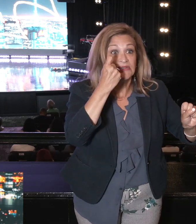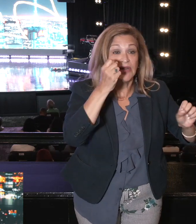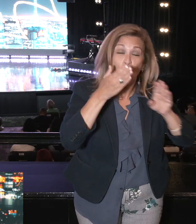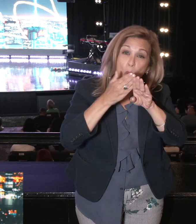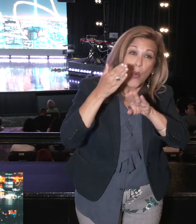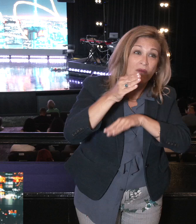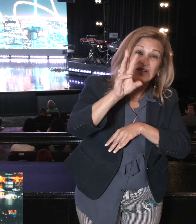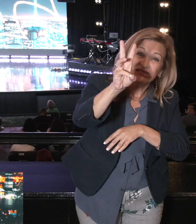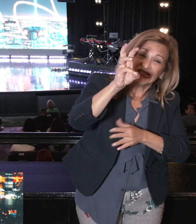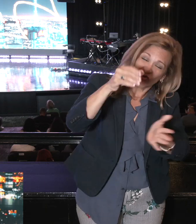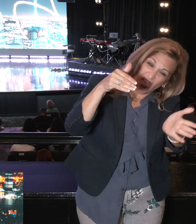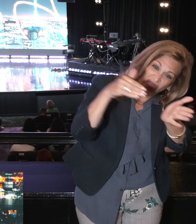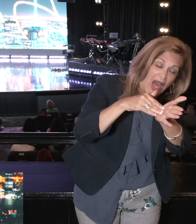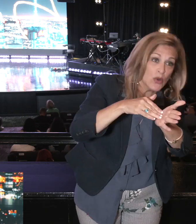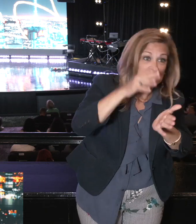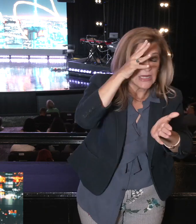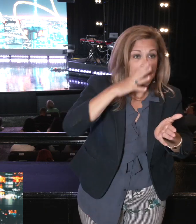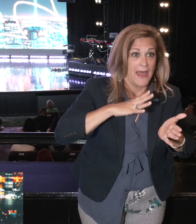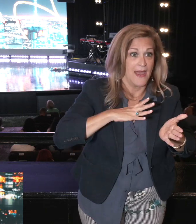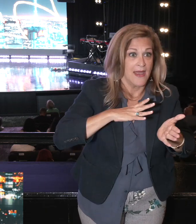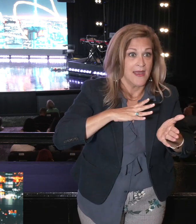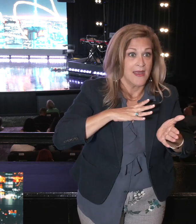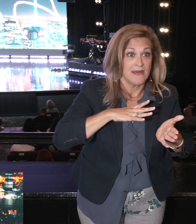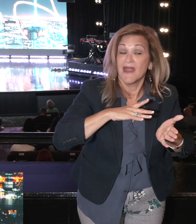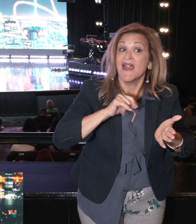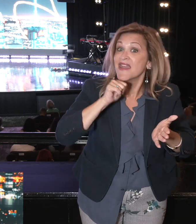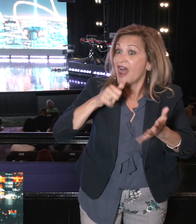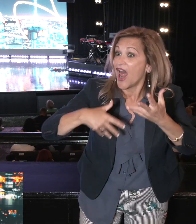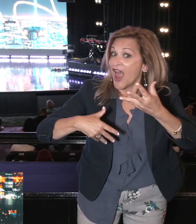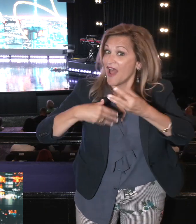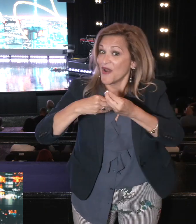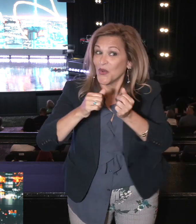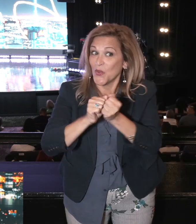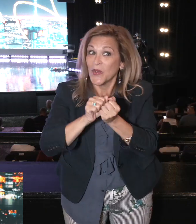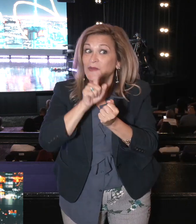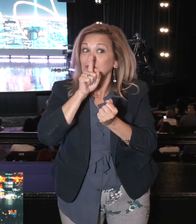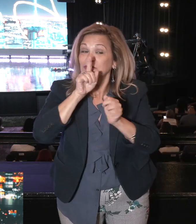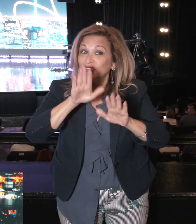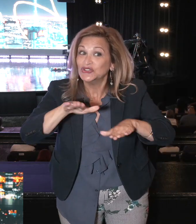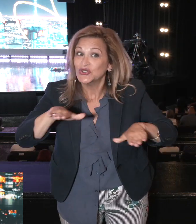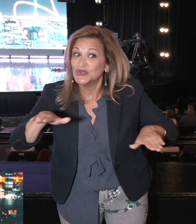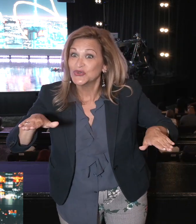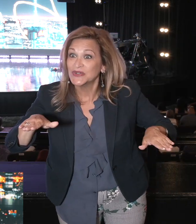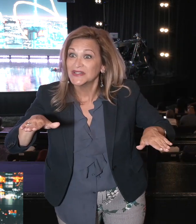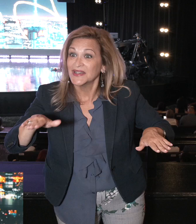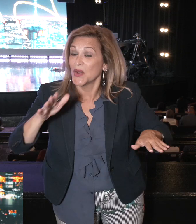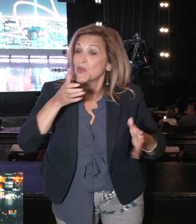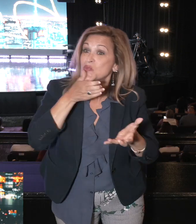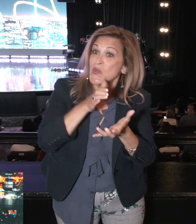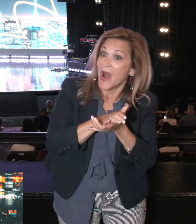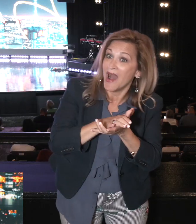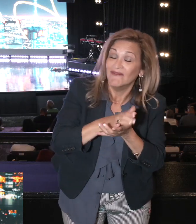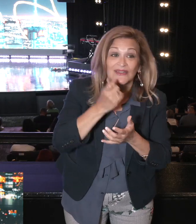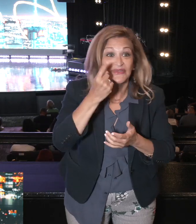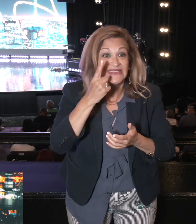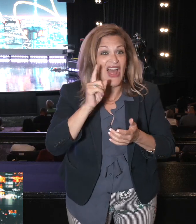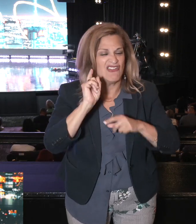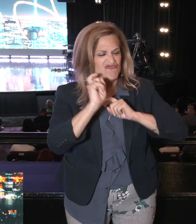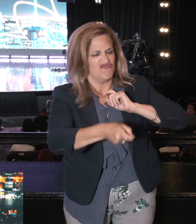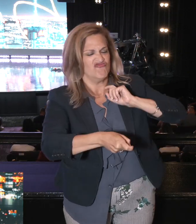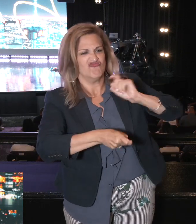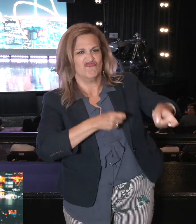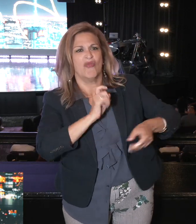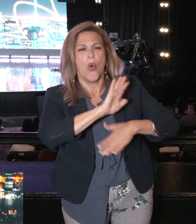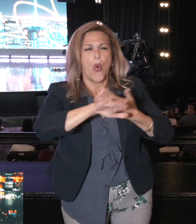counting women and children, which were given from the Egyptians all the provisions that they needed for their journey. Gold and silver and